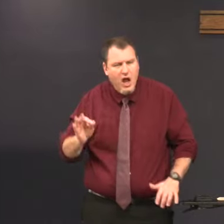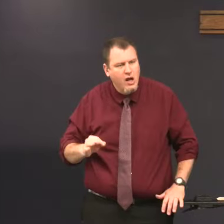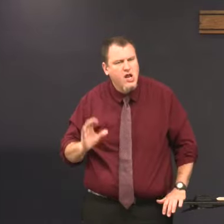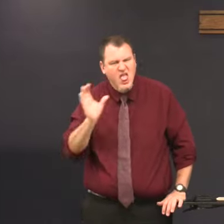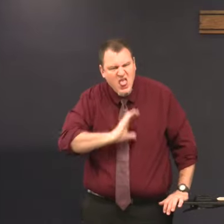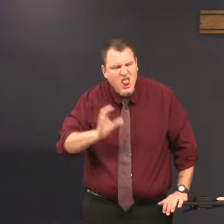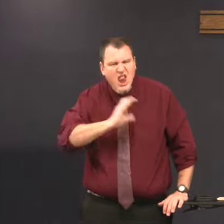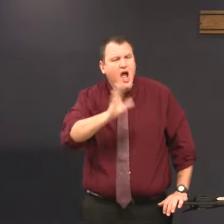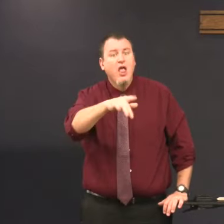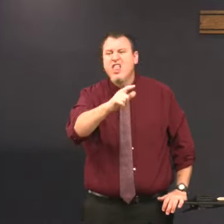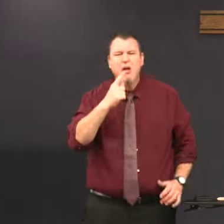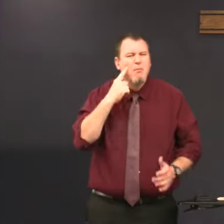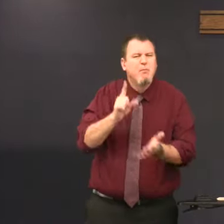But they can't find it.